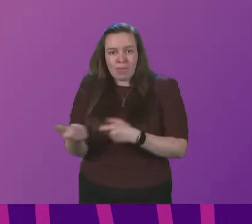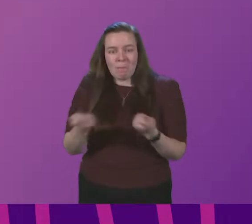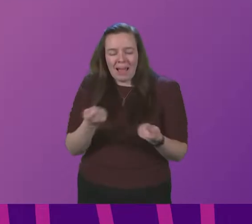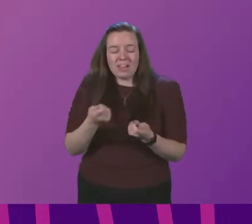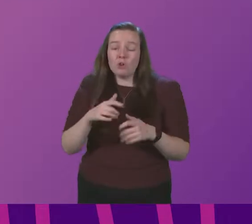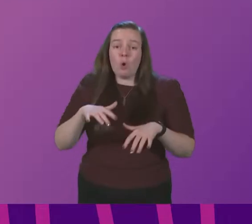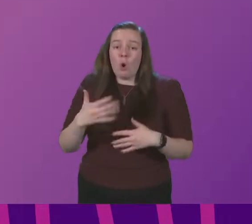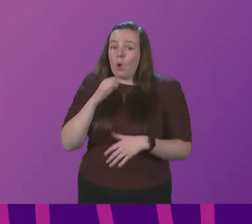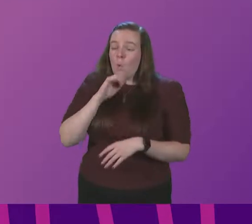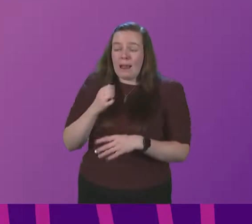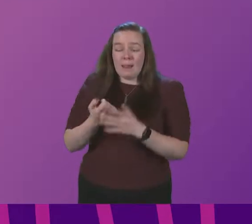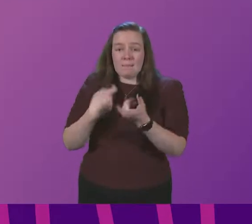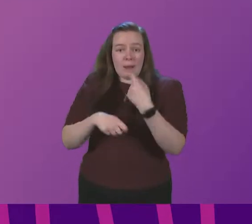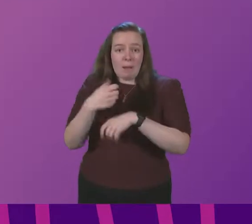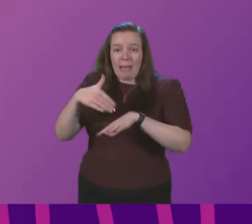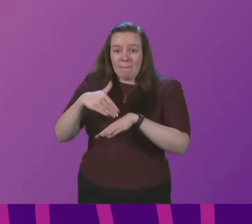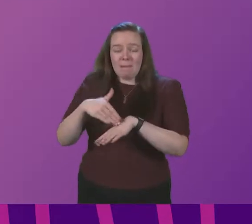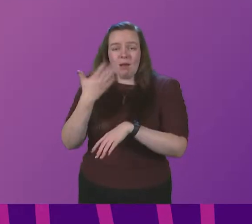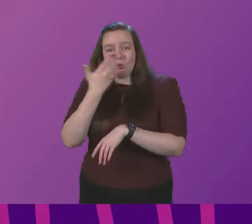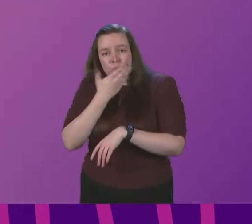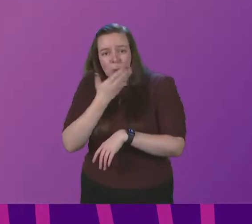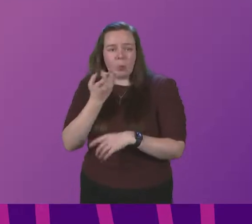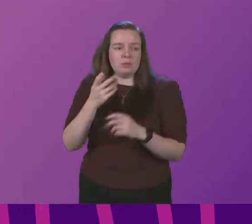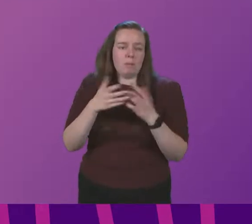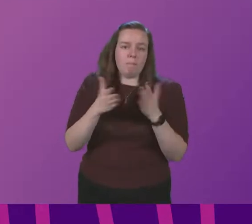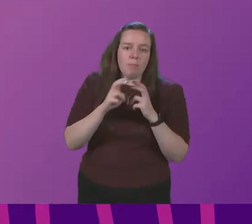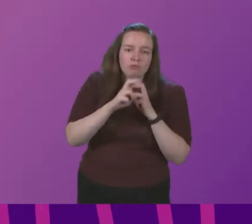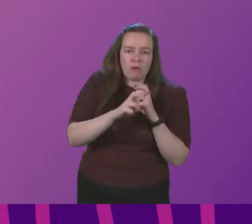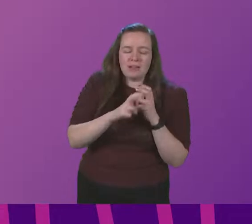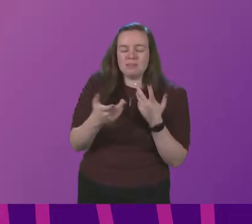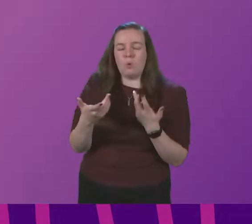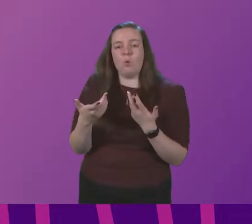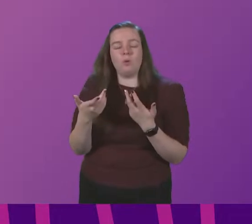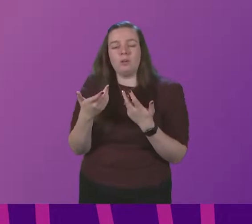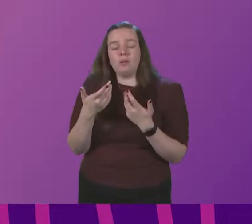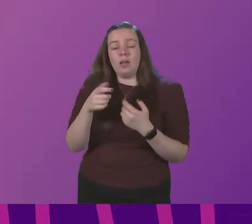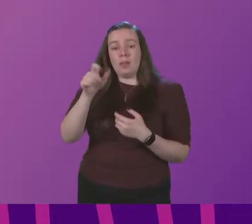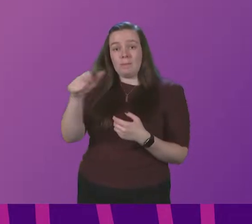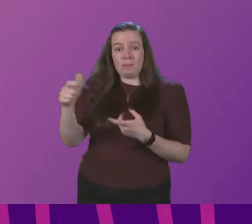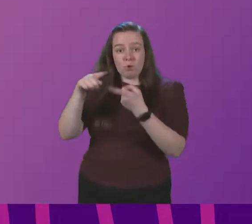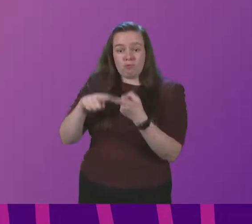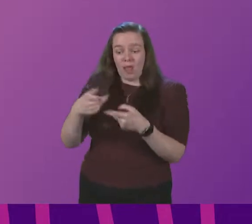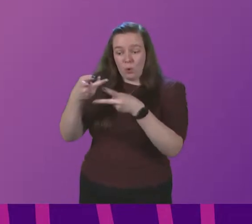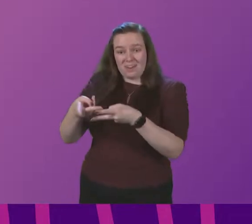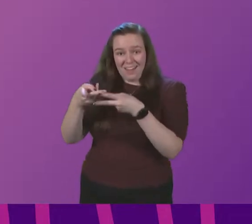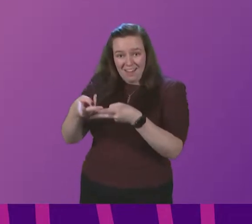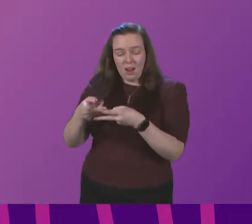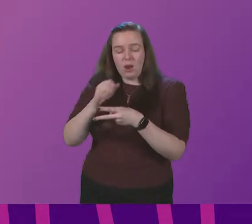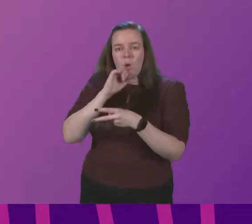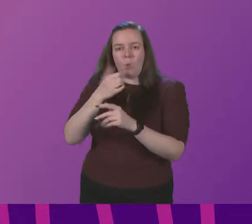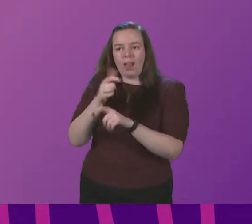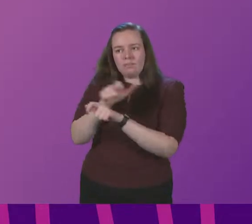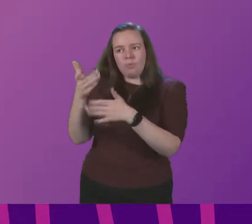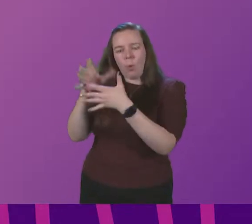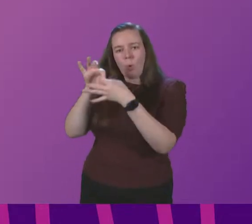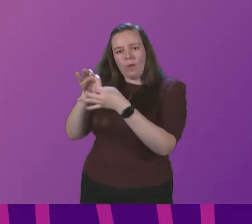impacts in our schools, on our public transport and on the part of people who rely on care packages. Now, we will continue to work with the